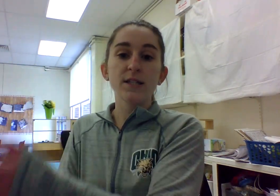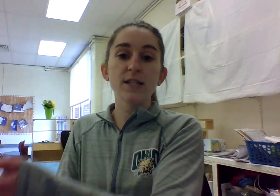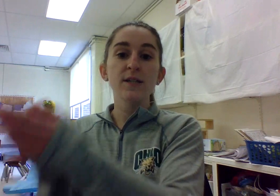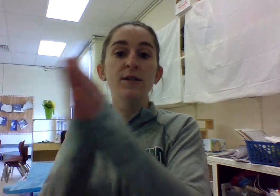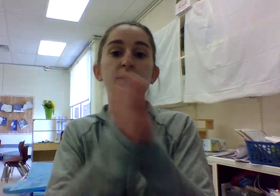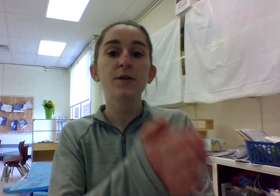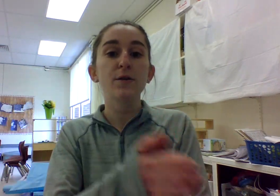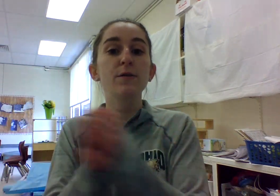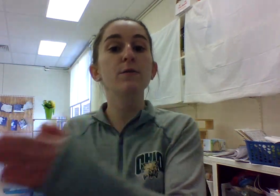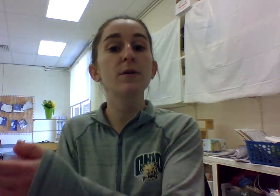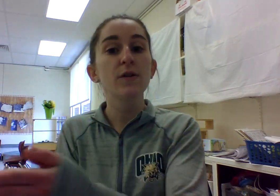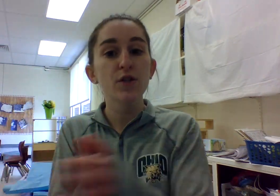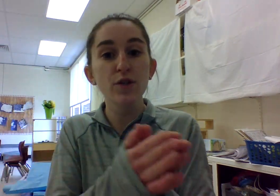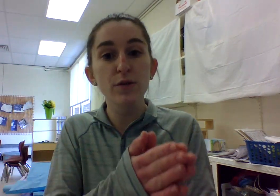Tuh, tuh, too.